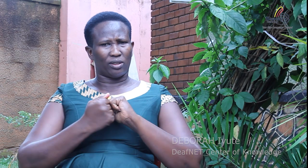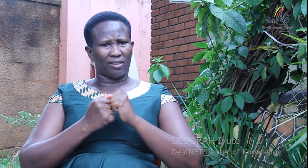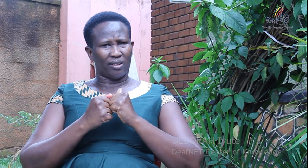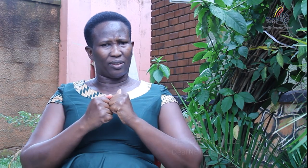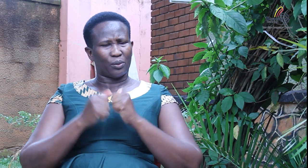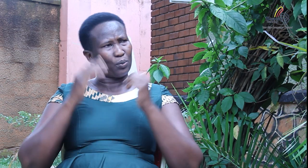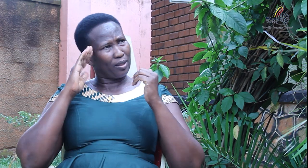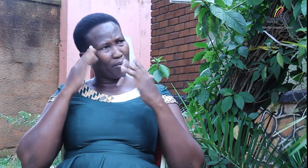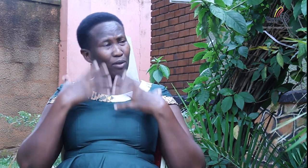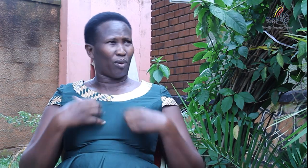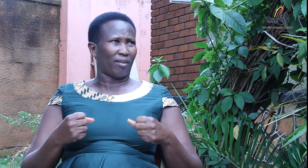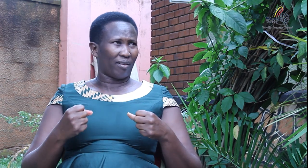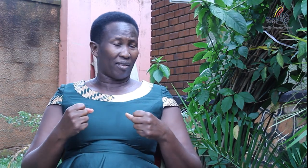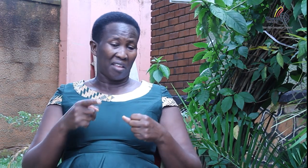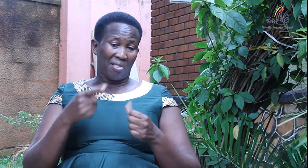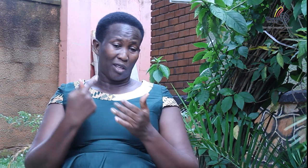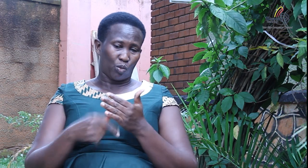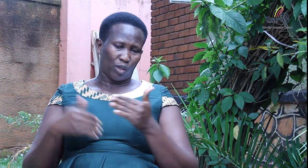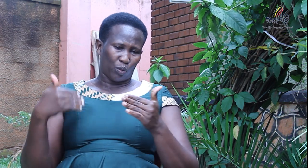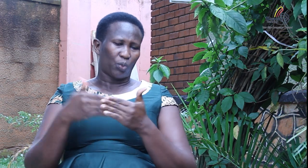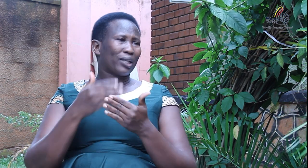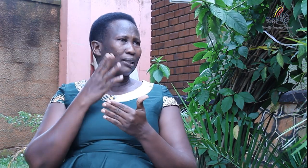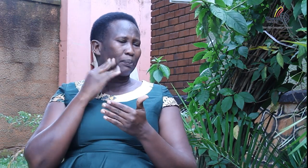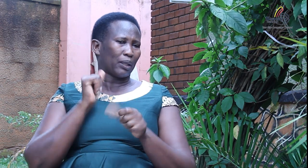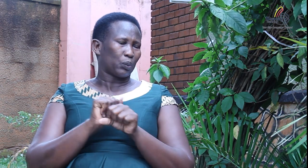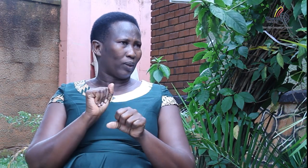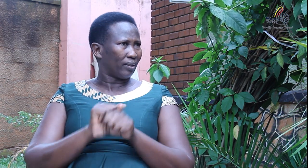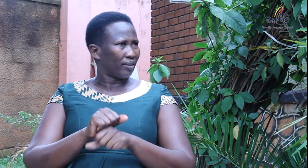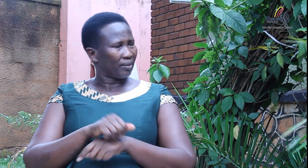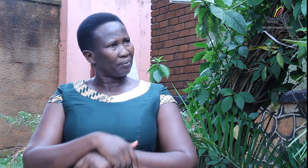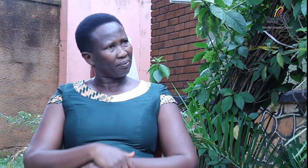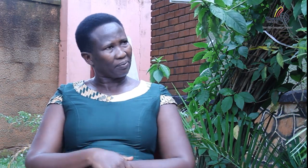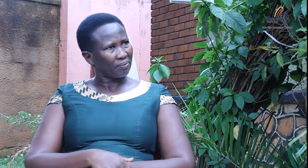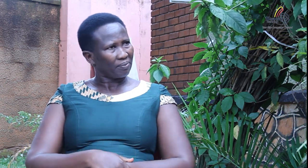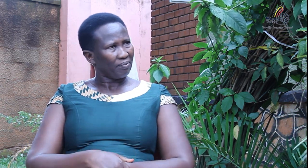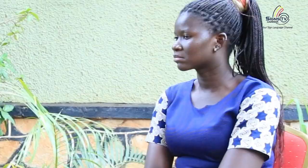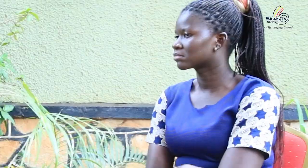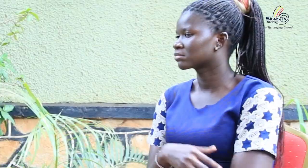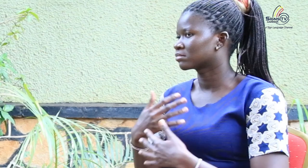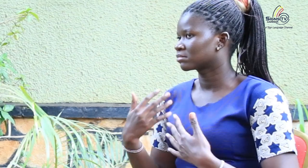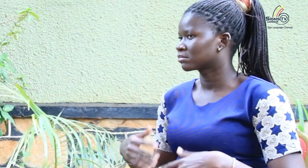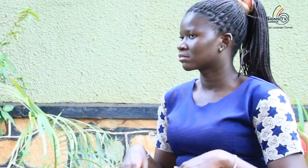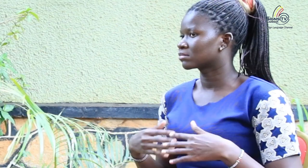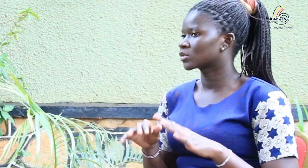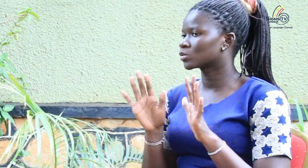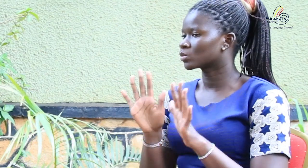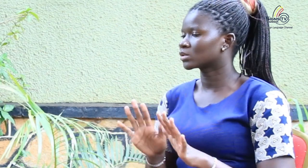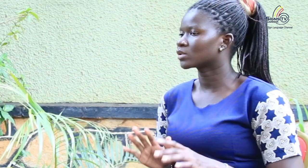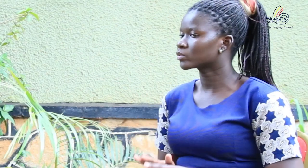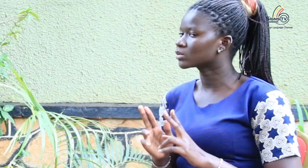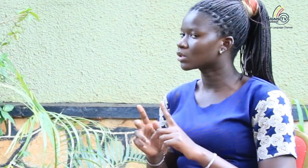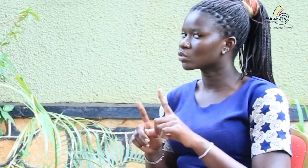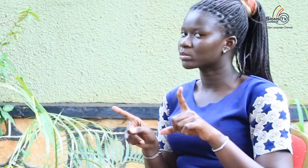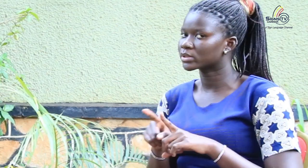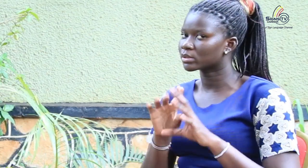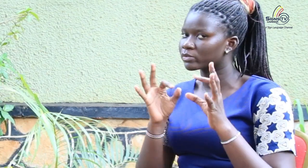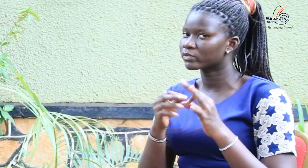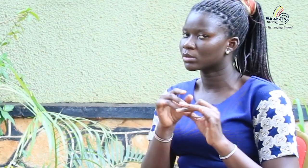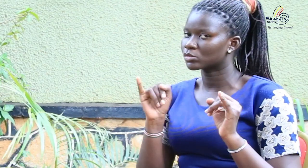challenges that come up but we help them to counsel them and they come up down together and they bring the help wow wow